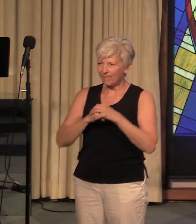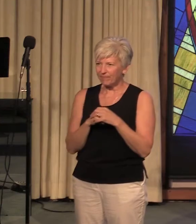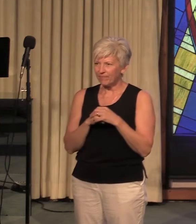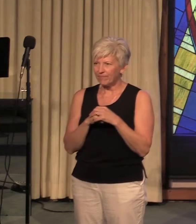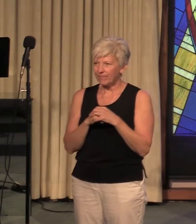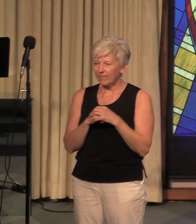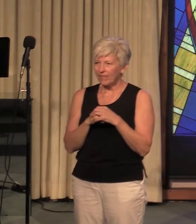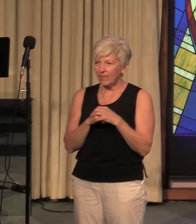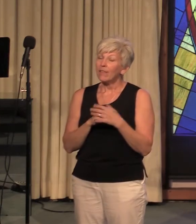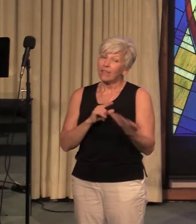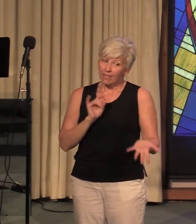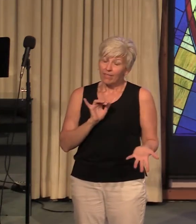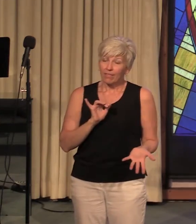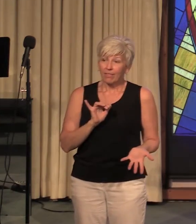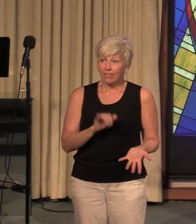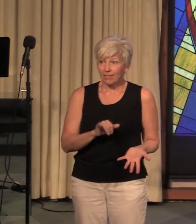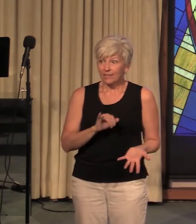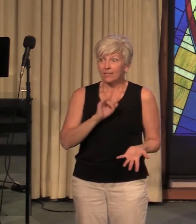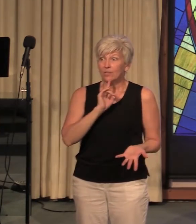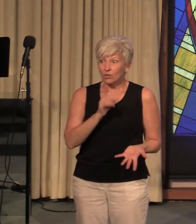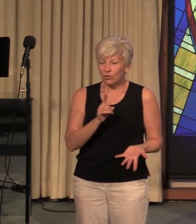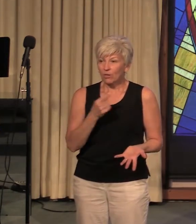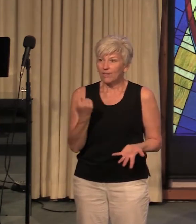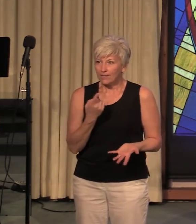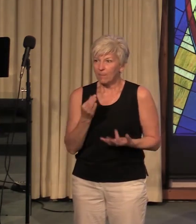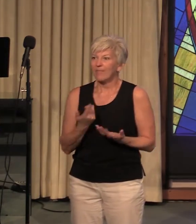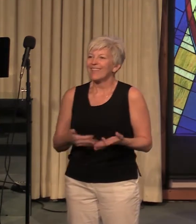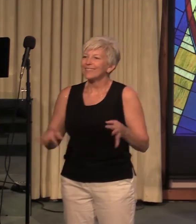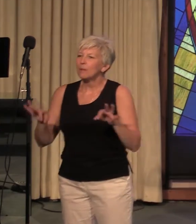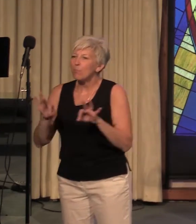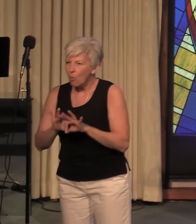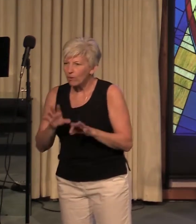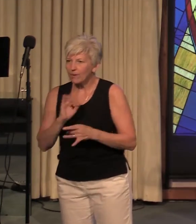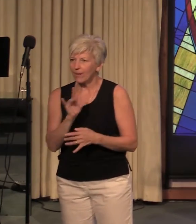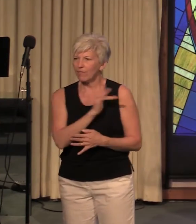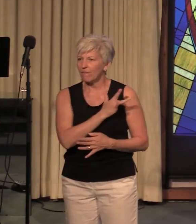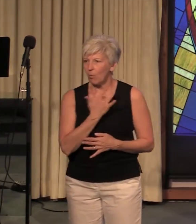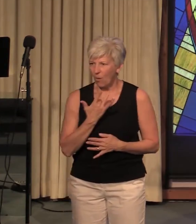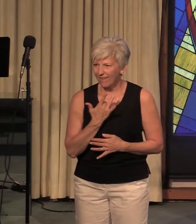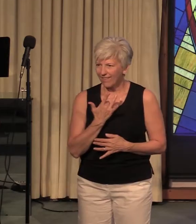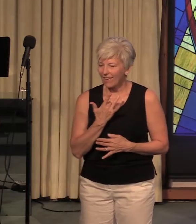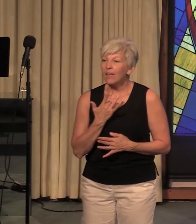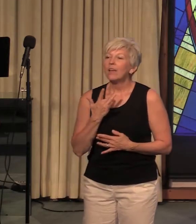this is certainly something that is important in the void because what often happens